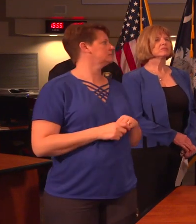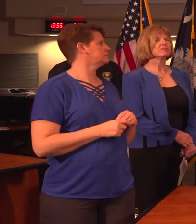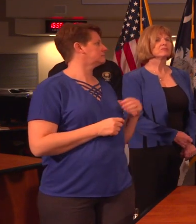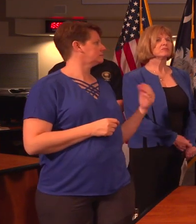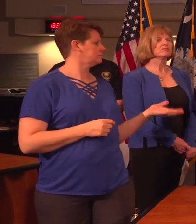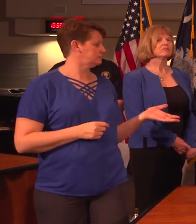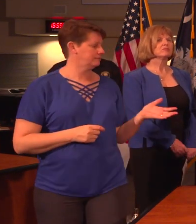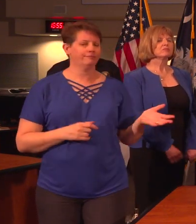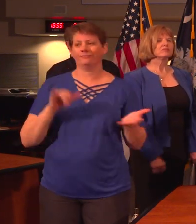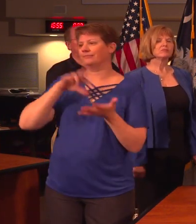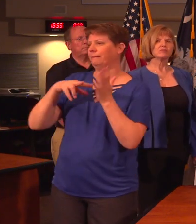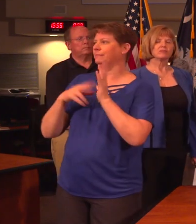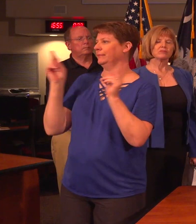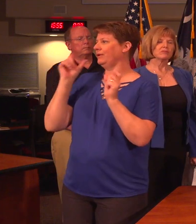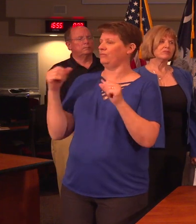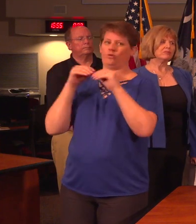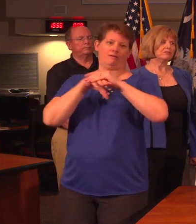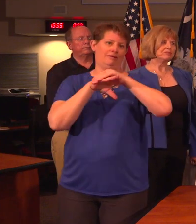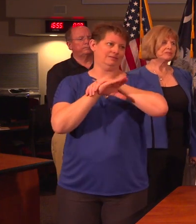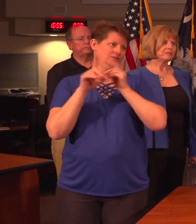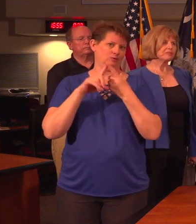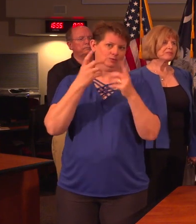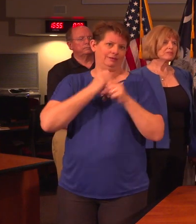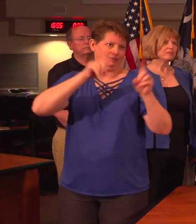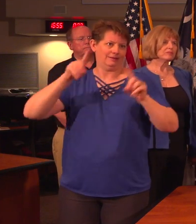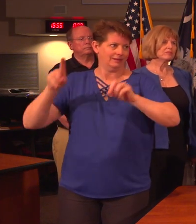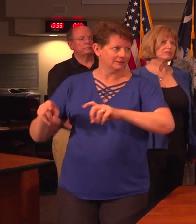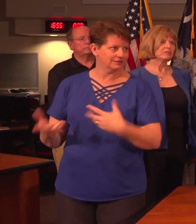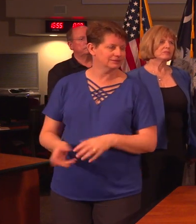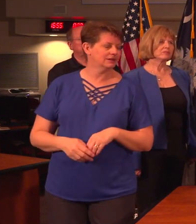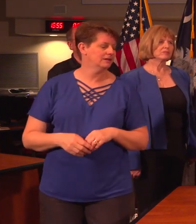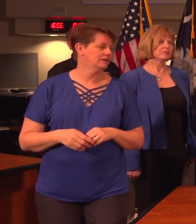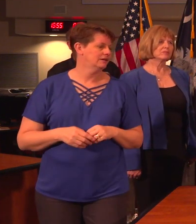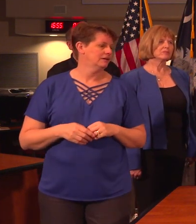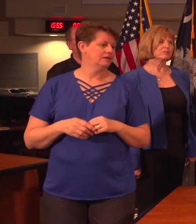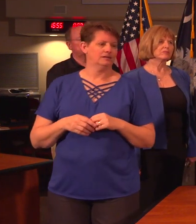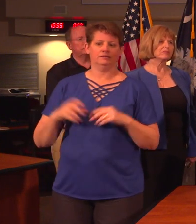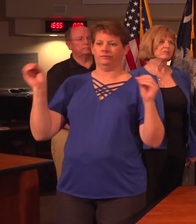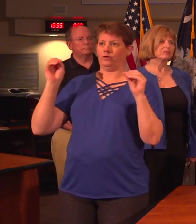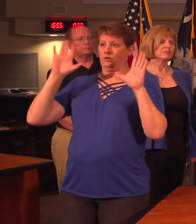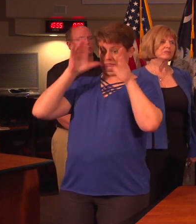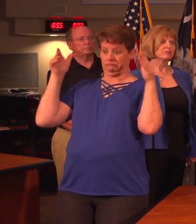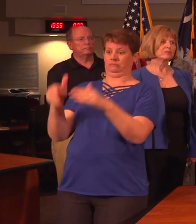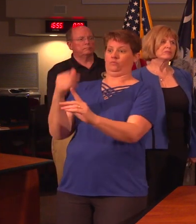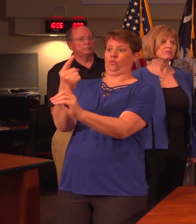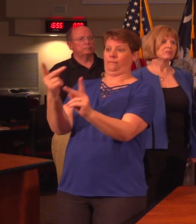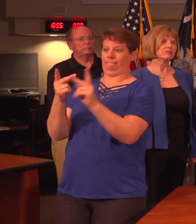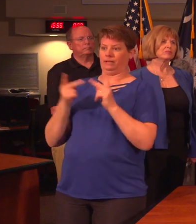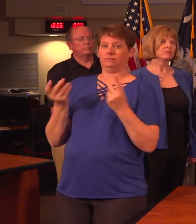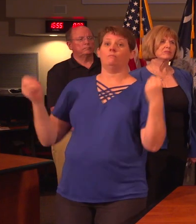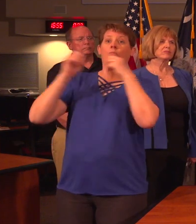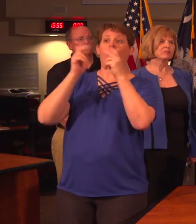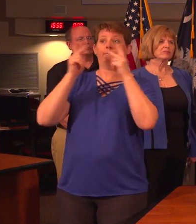Well, it gives providers more access to testing so there's no funnel or something like that. The more wide